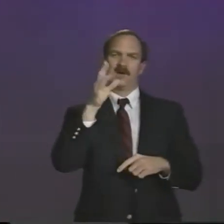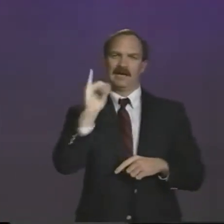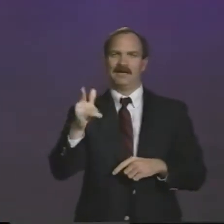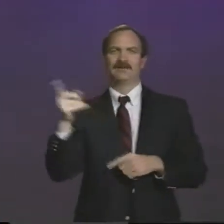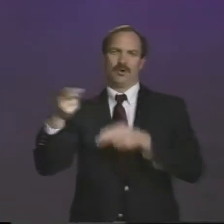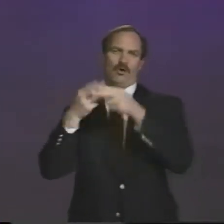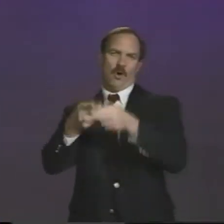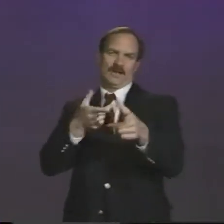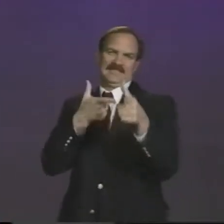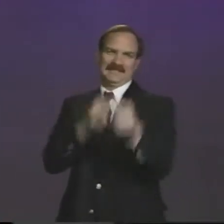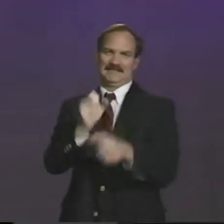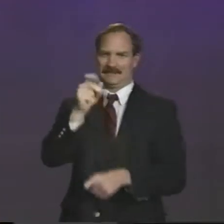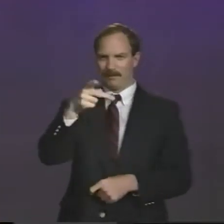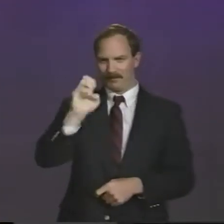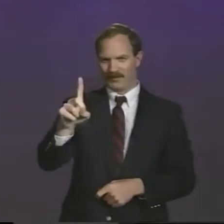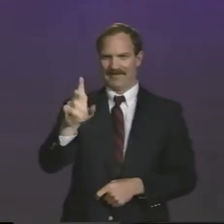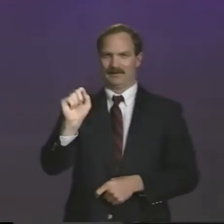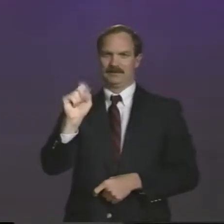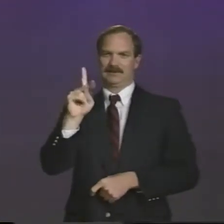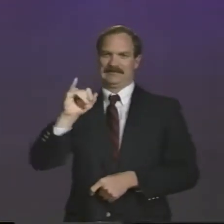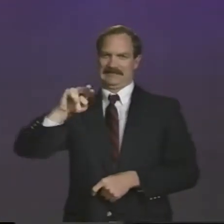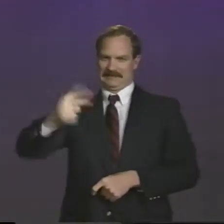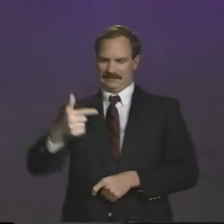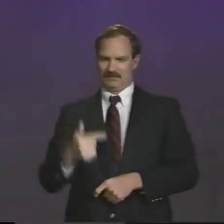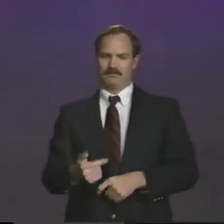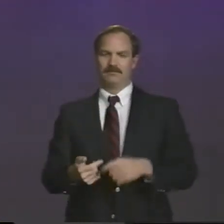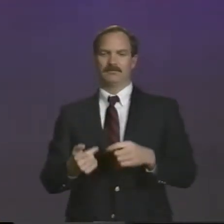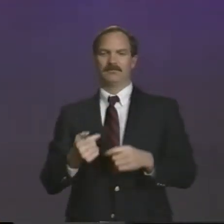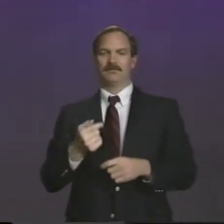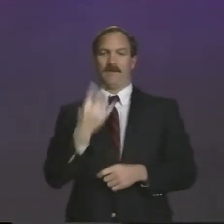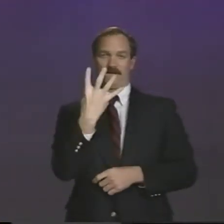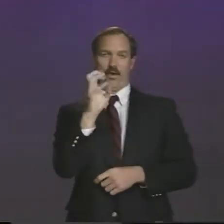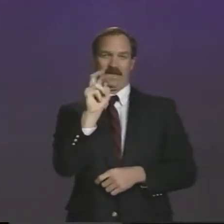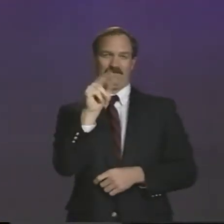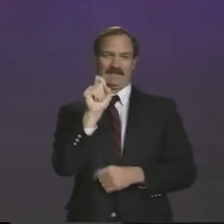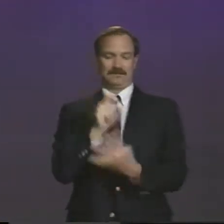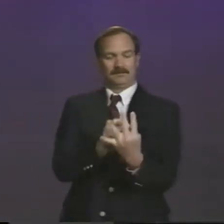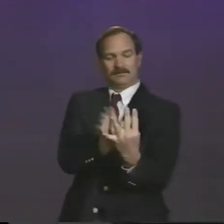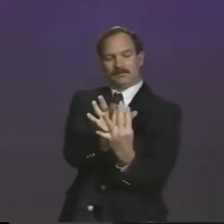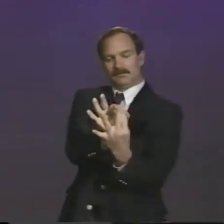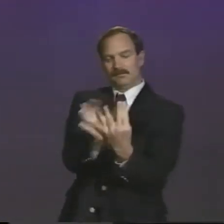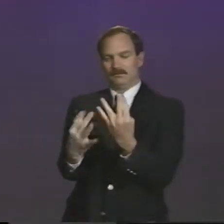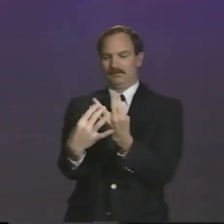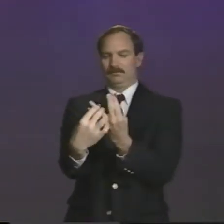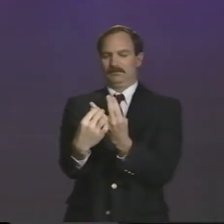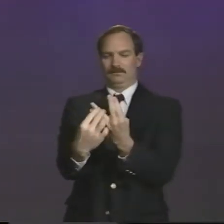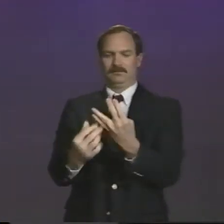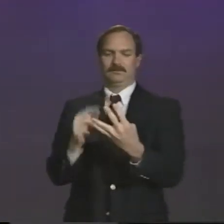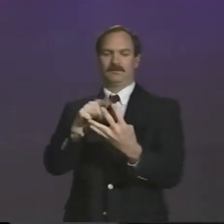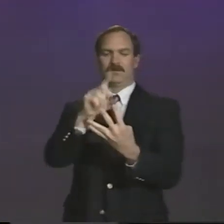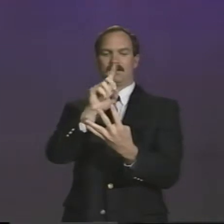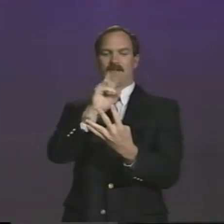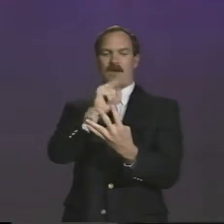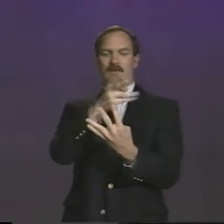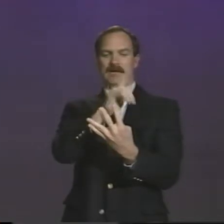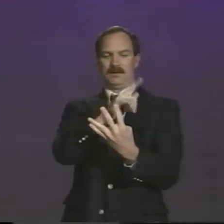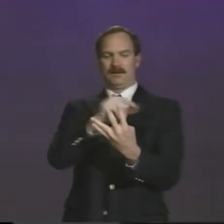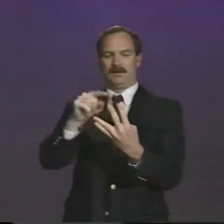required for the downhill, which comes under the category of speed skiing. And that has four events, and those four events